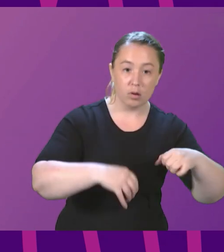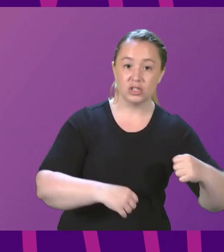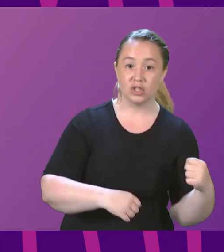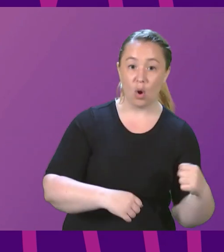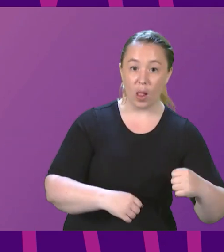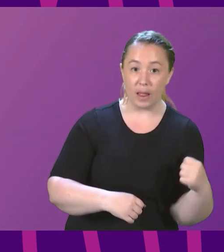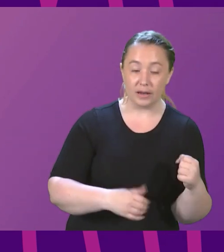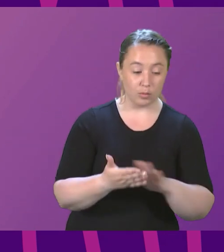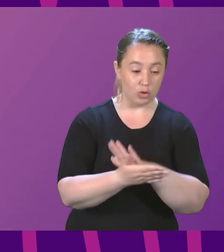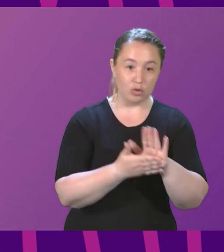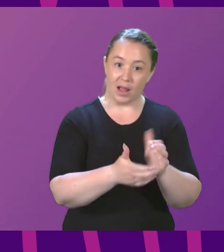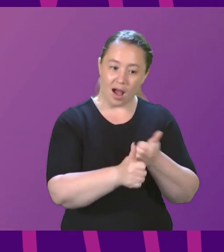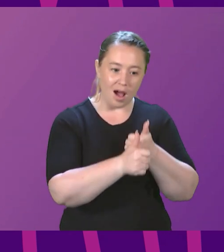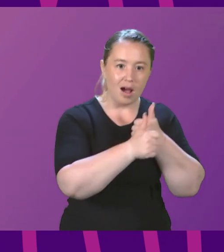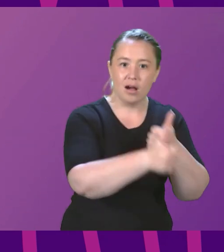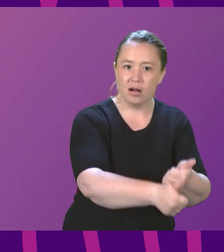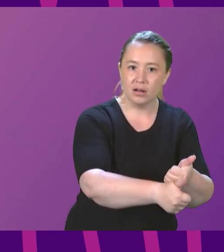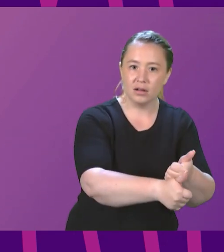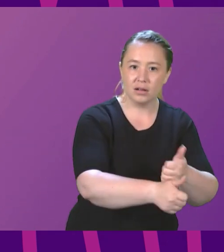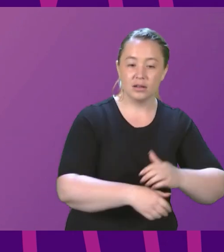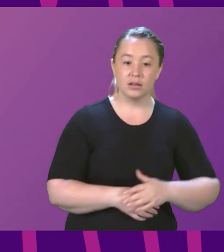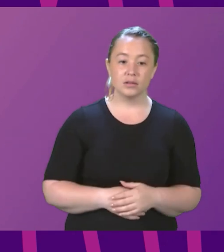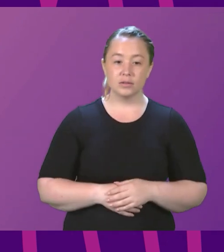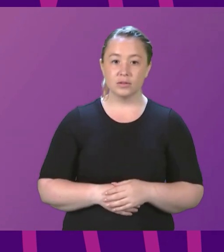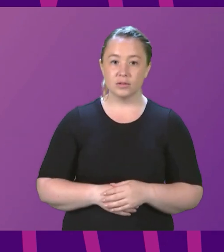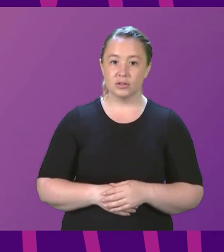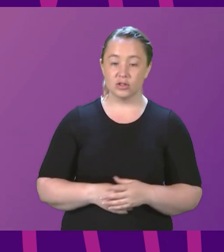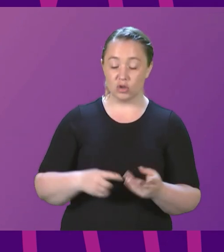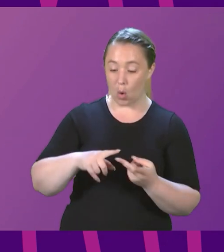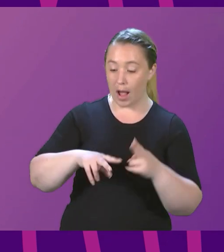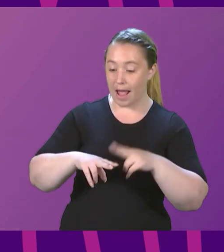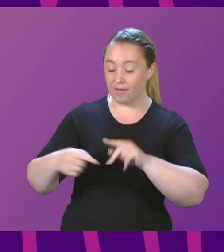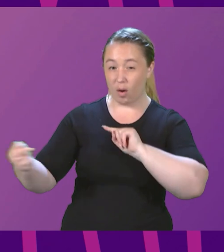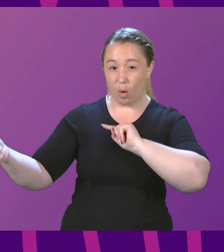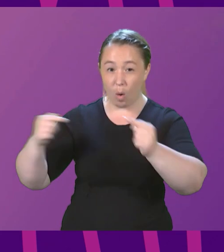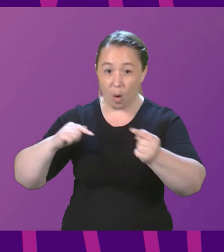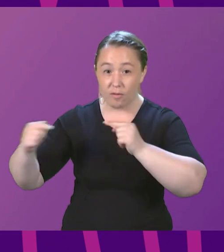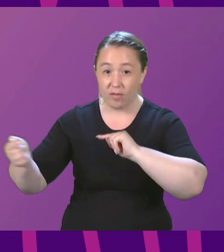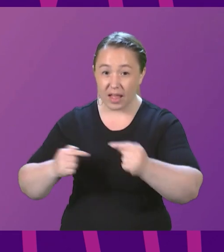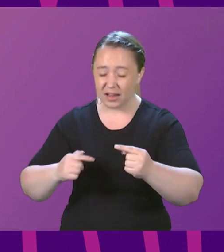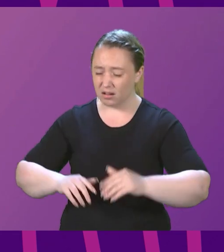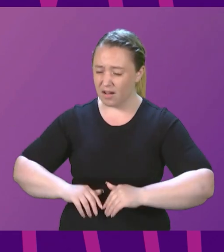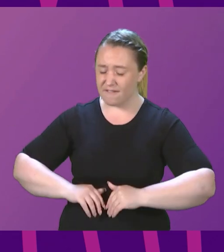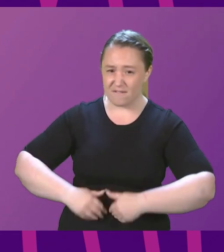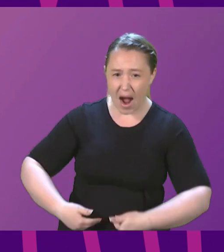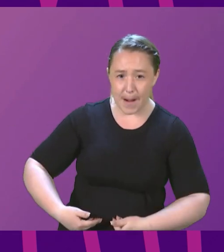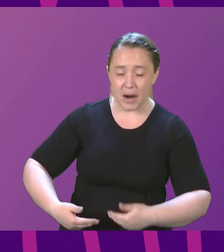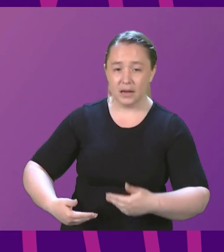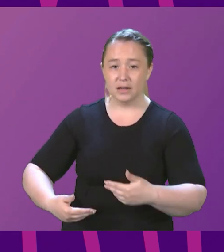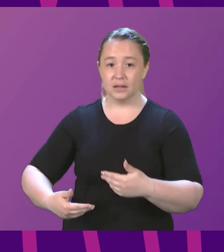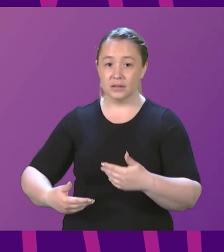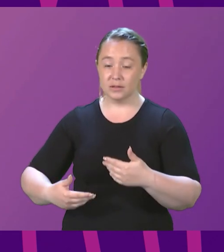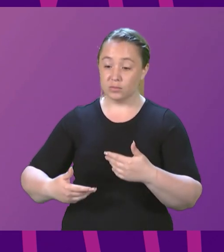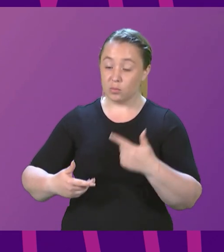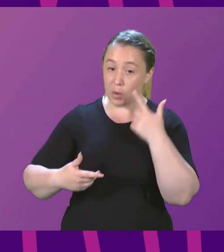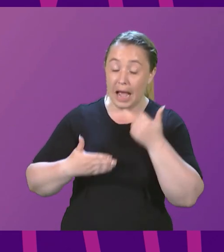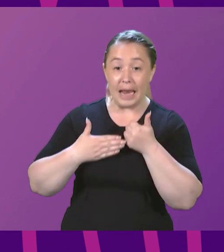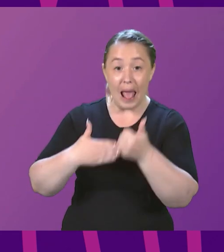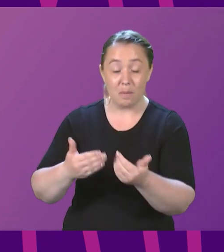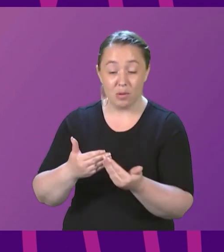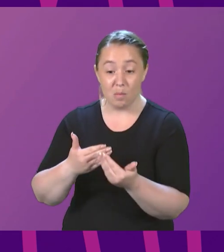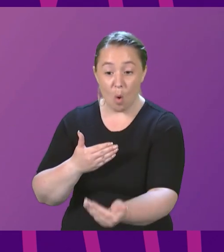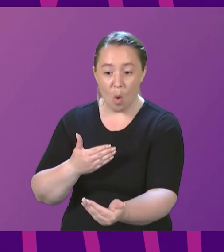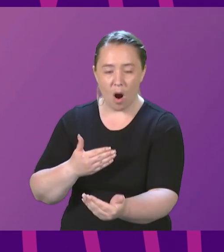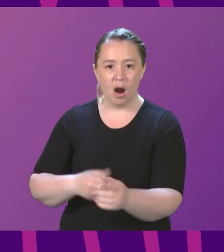be able to give more refuge to people fleeing conflict and famine from around the world if we were not trapped in a hostile